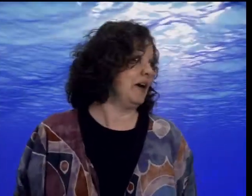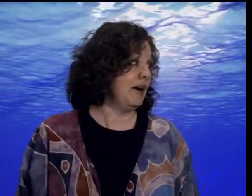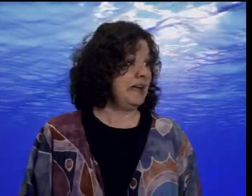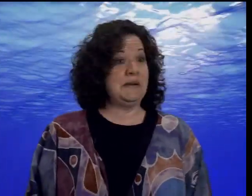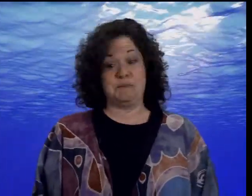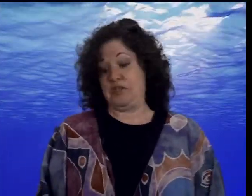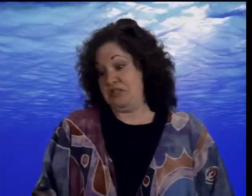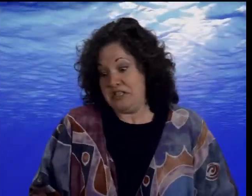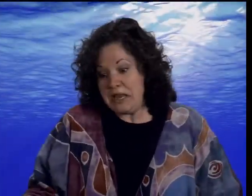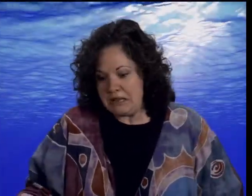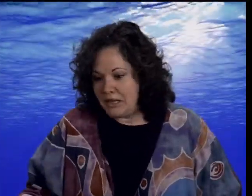the sea!